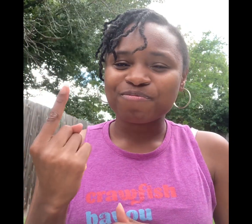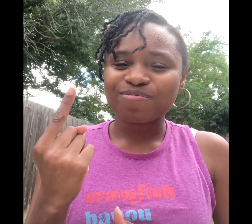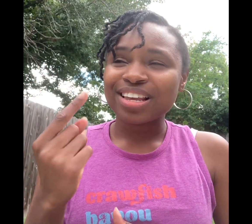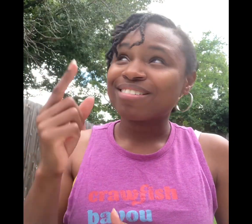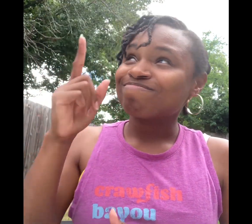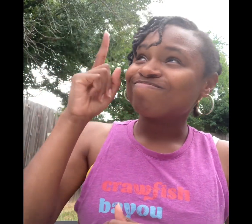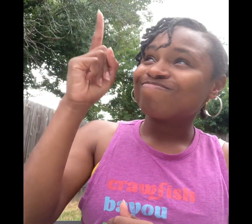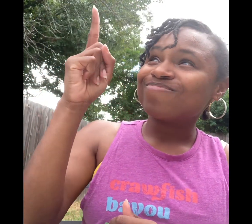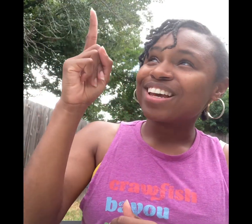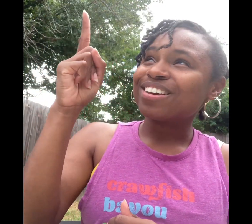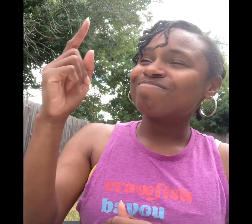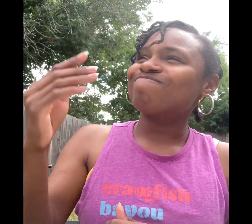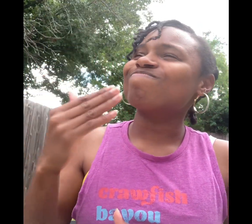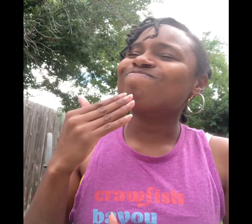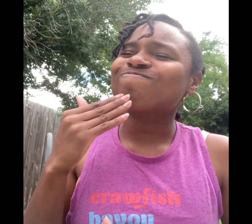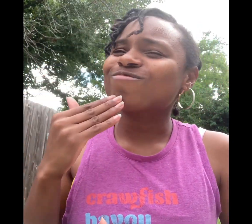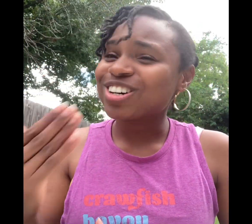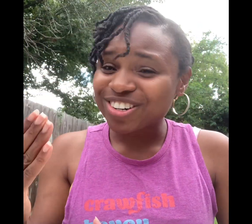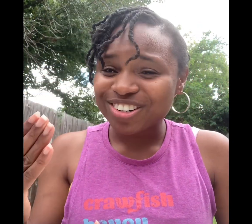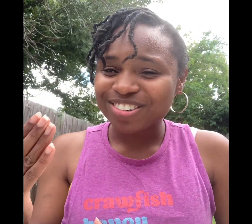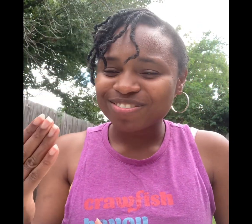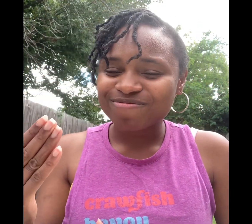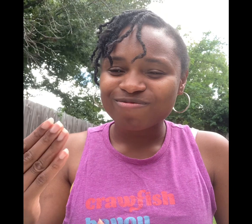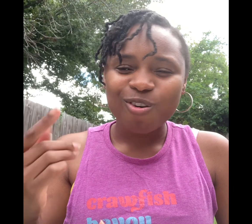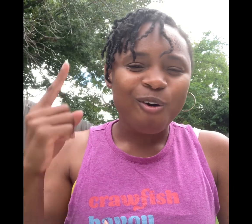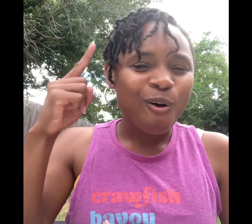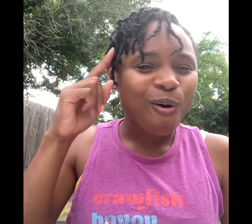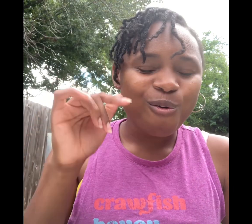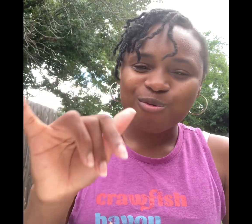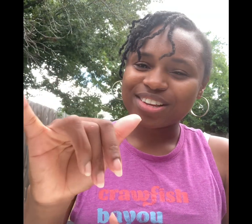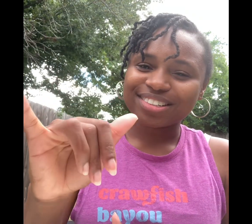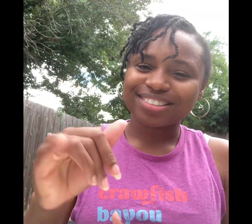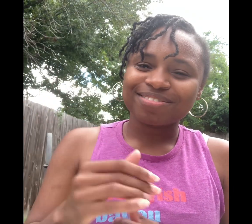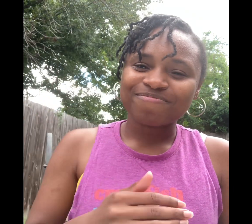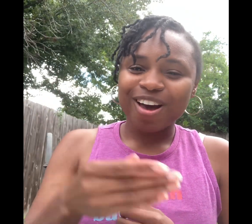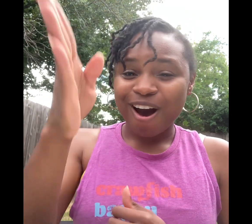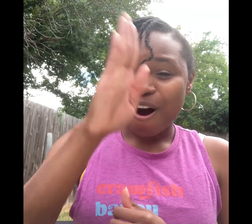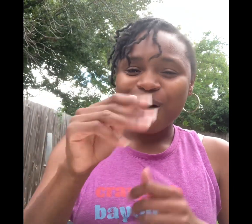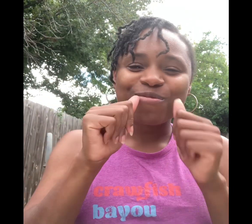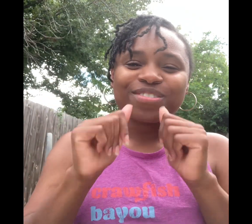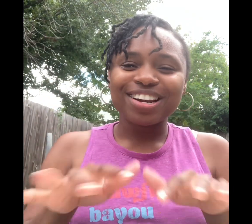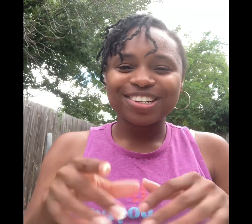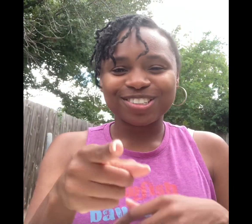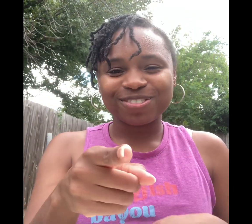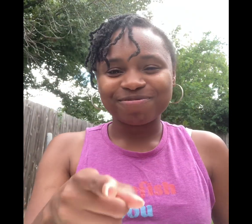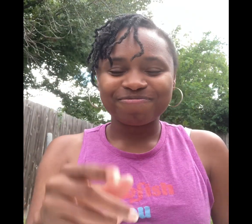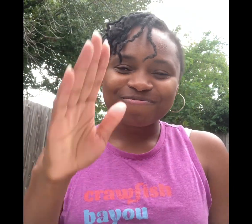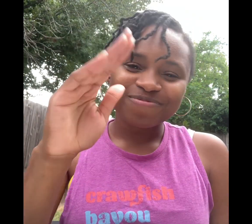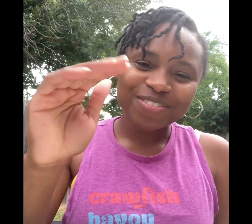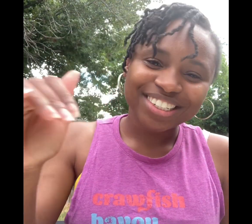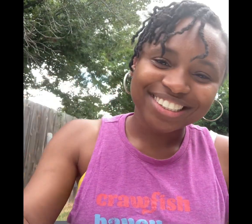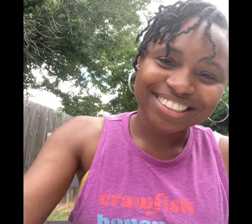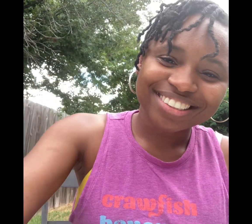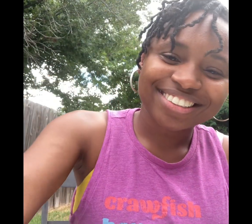alone gets all of the praise and glory. Give Him thanks forever. God bless you. Bye-bye.